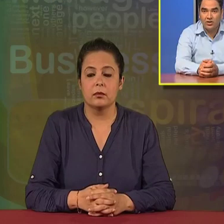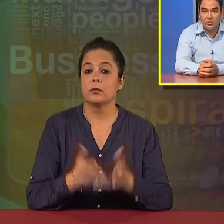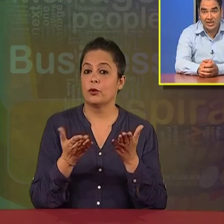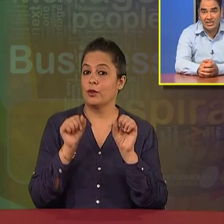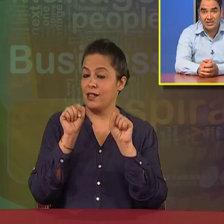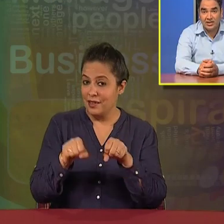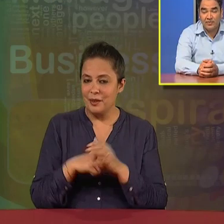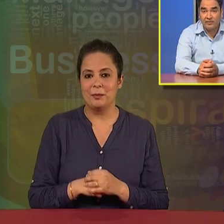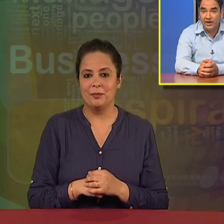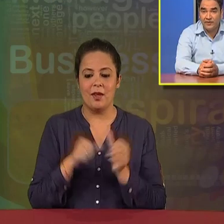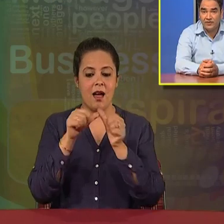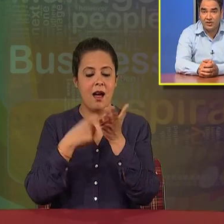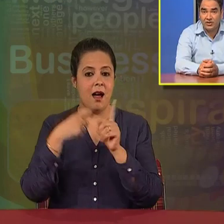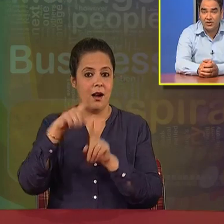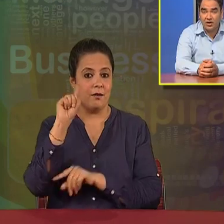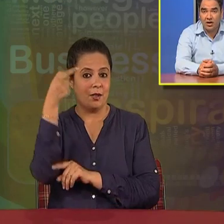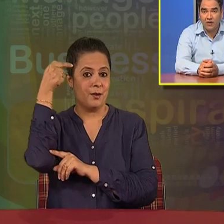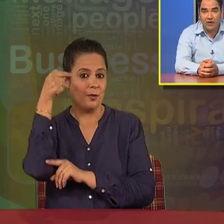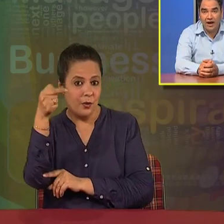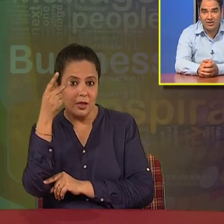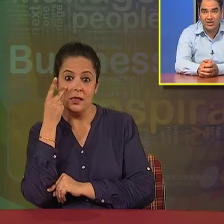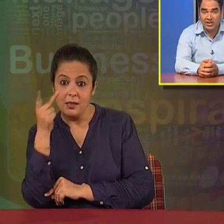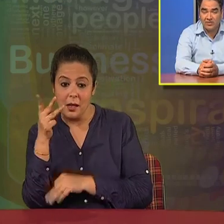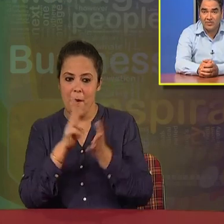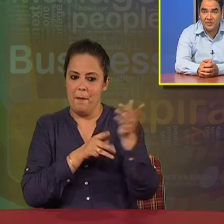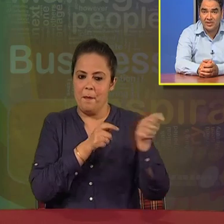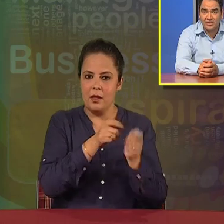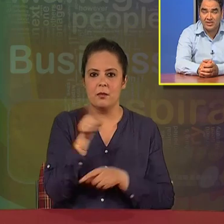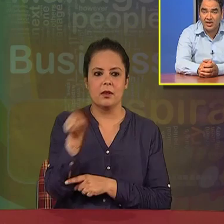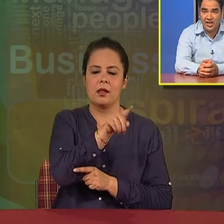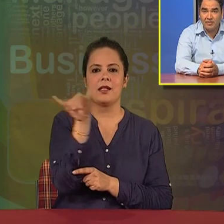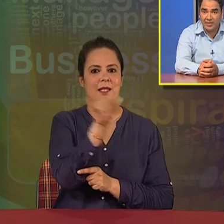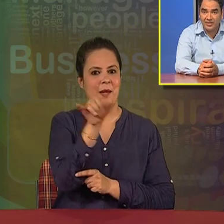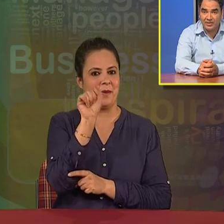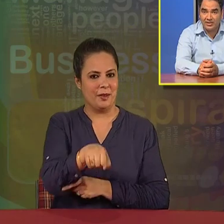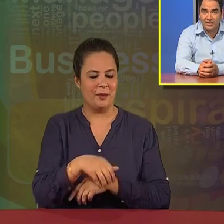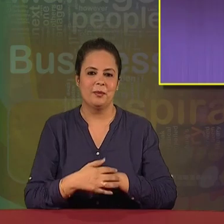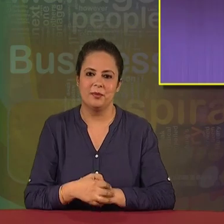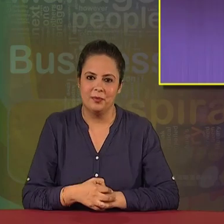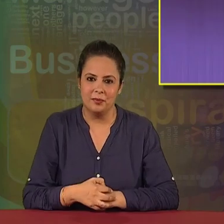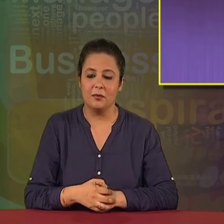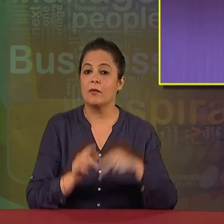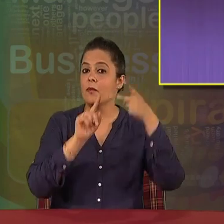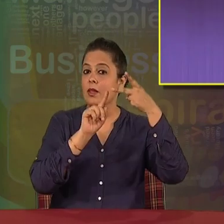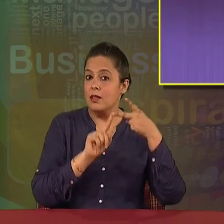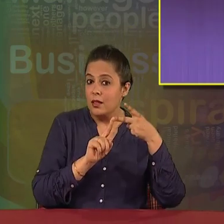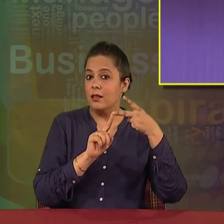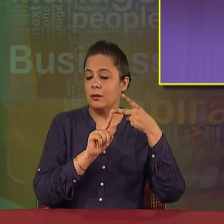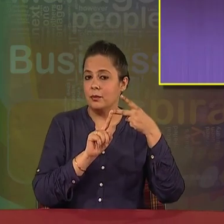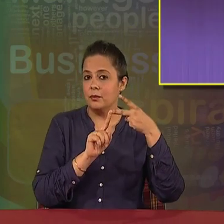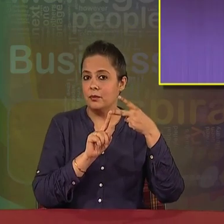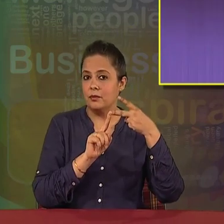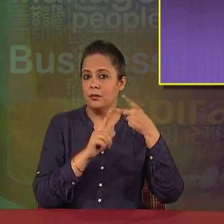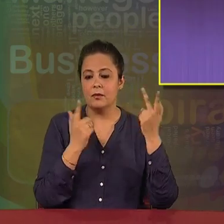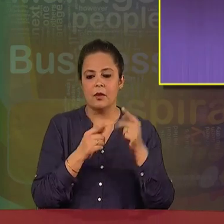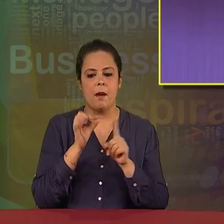So, yes, the very first feature of art is very much present in the management. The second feature of an